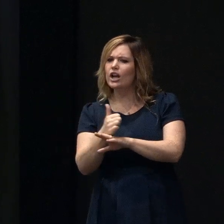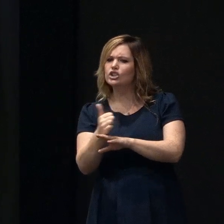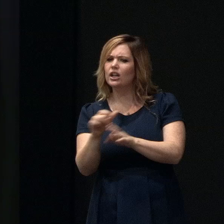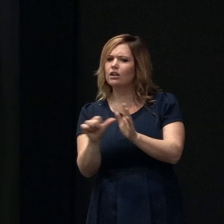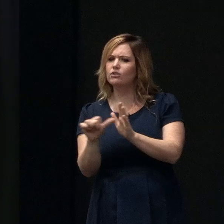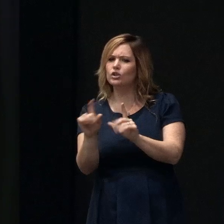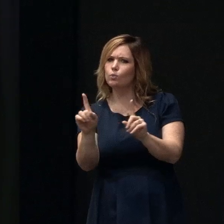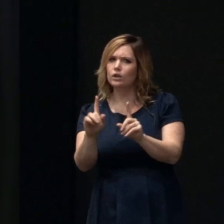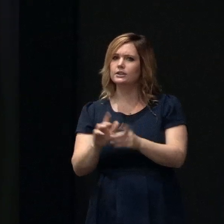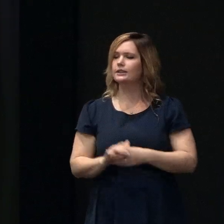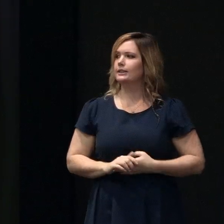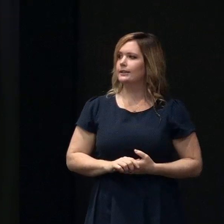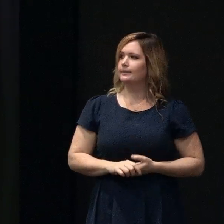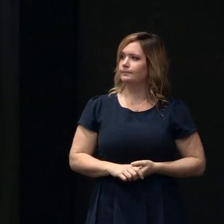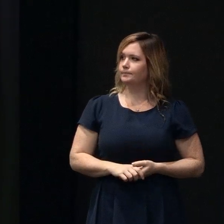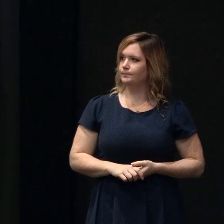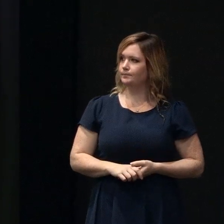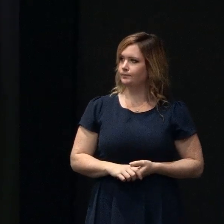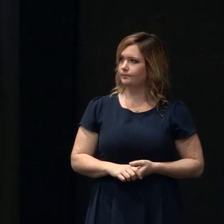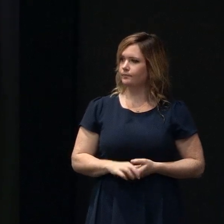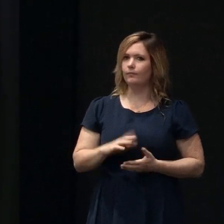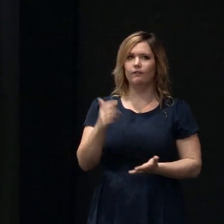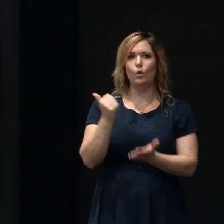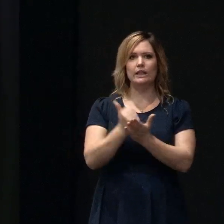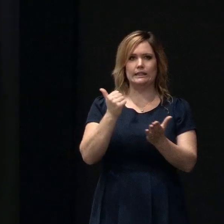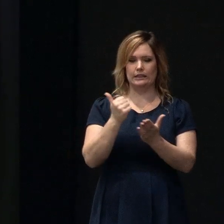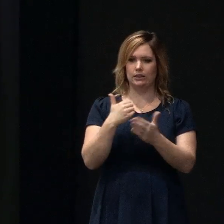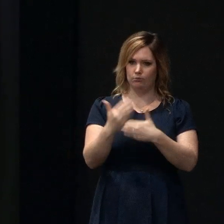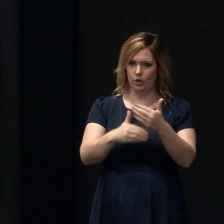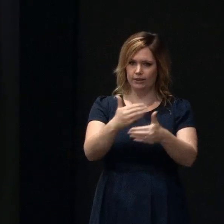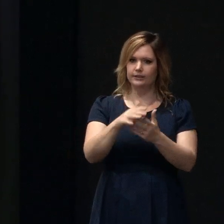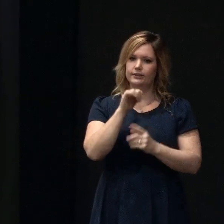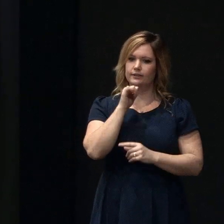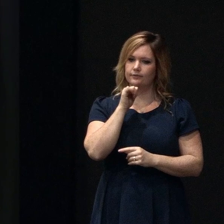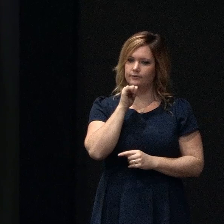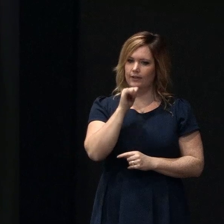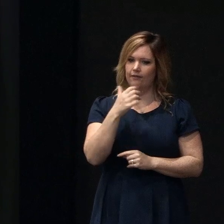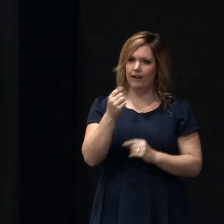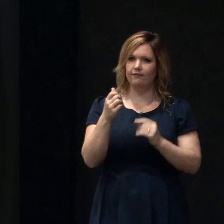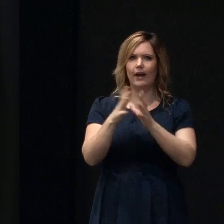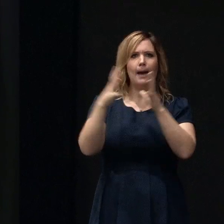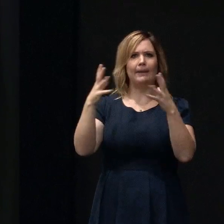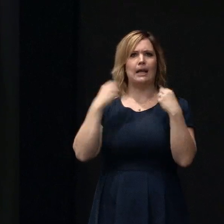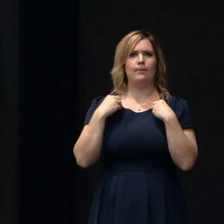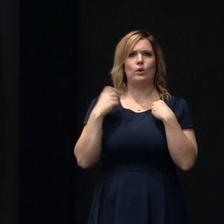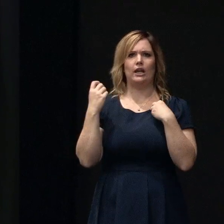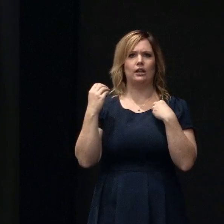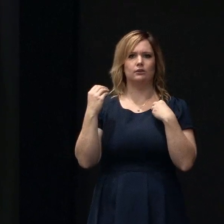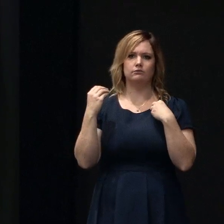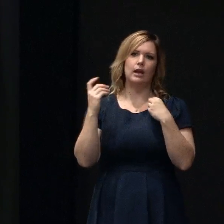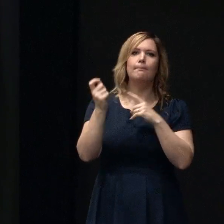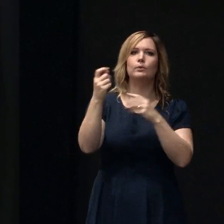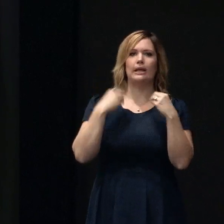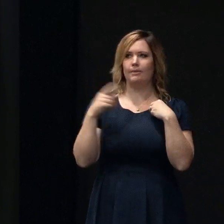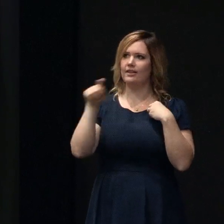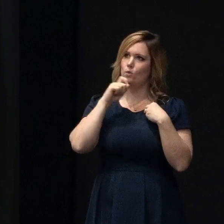well the consent process and so forth if you're using a large building company you'll find that they take care of all of that